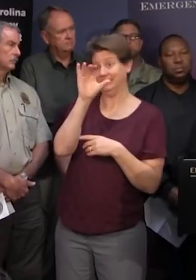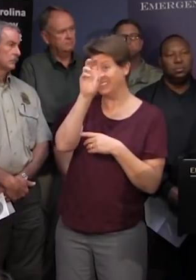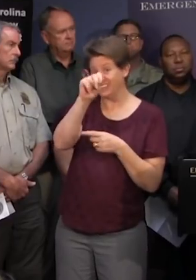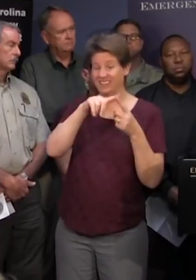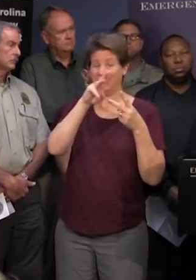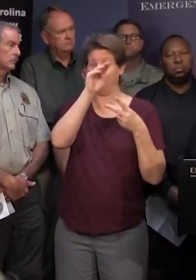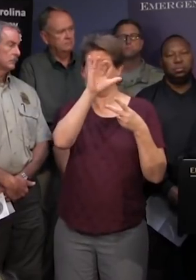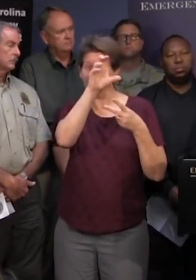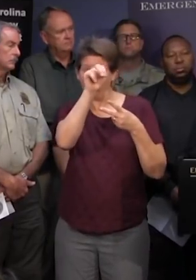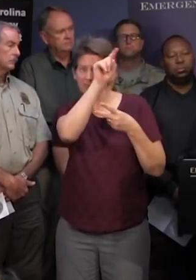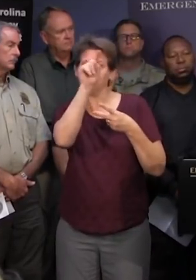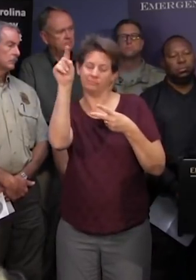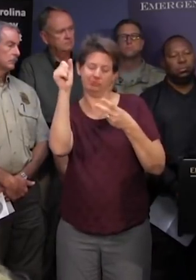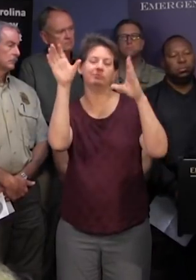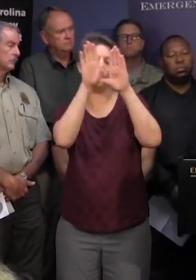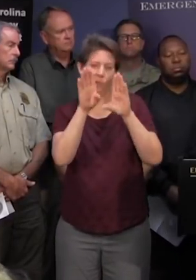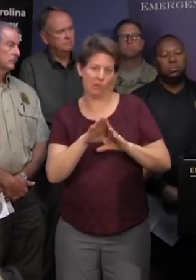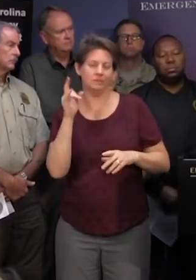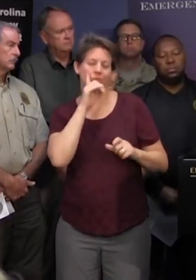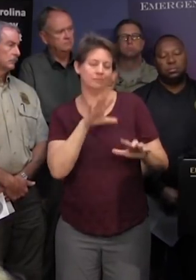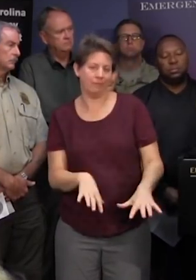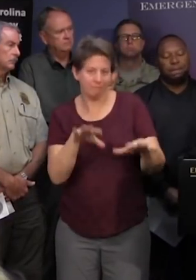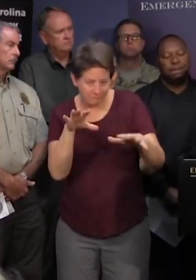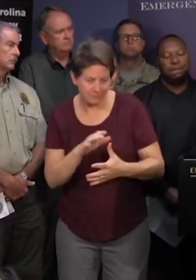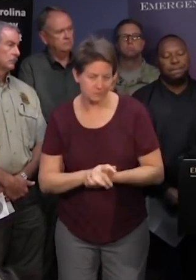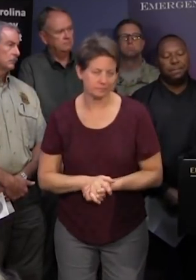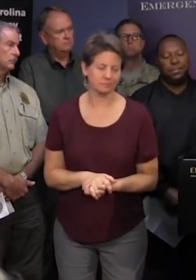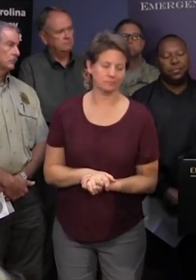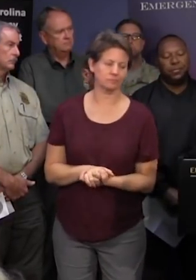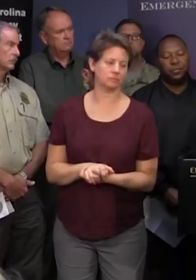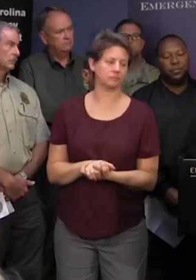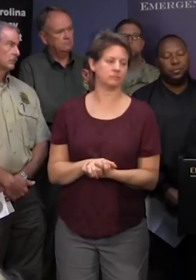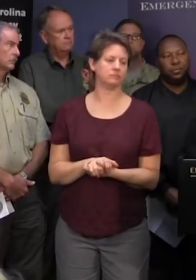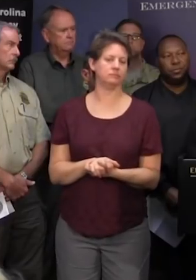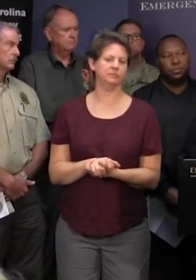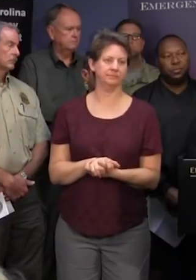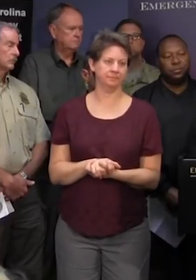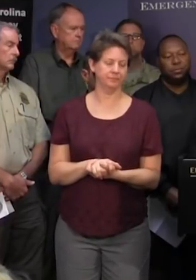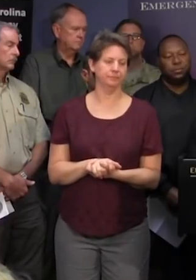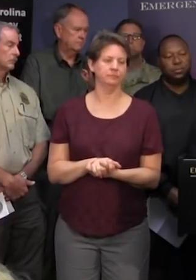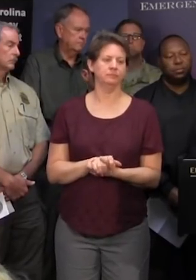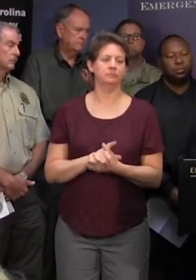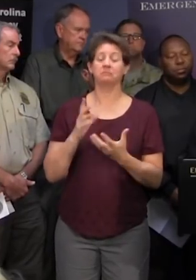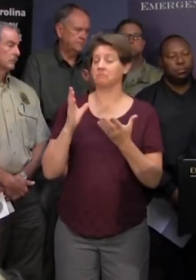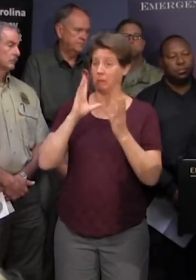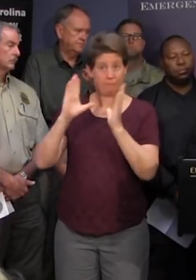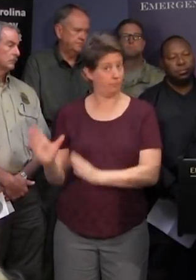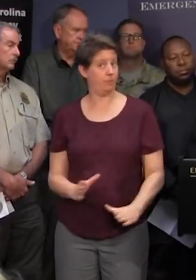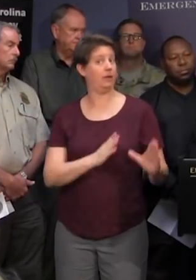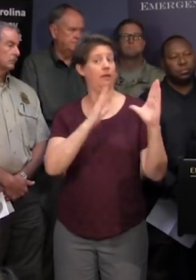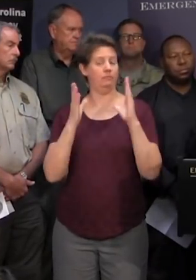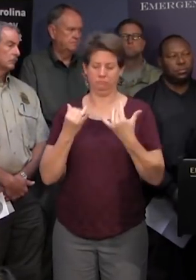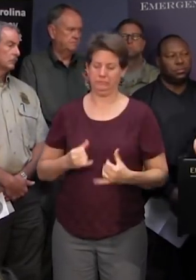marion county area that are also closed due to flash flood events we continue to do our preparation work for